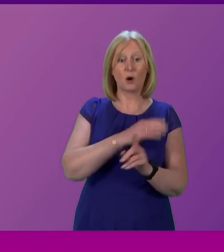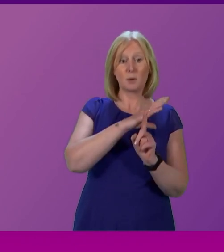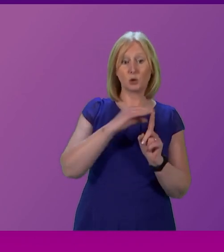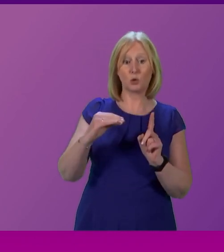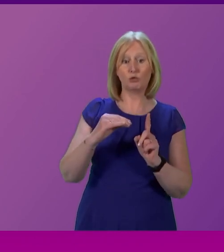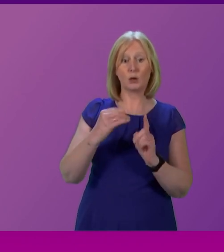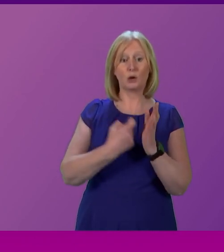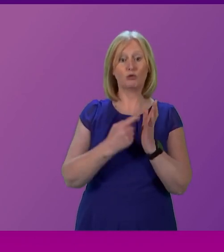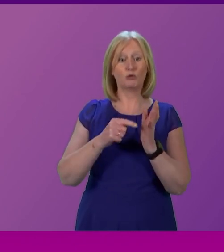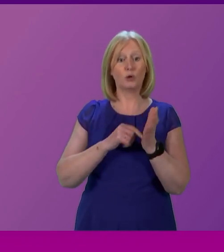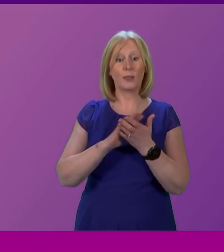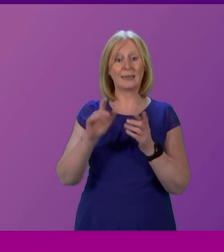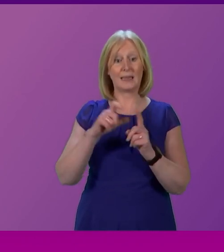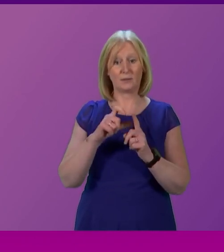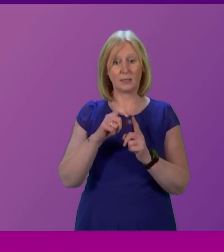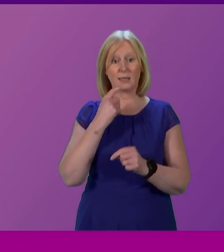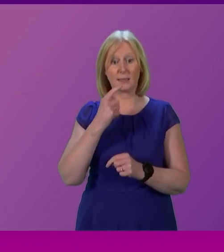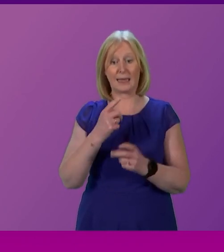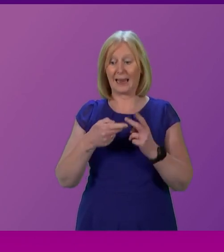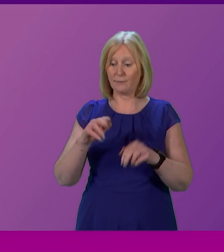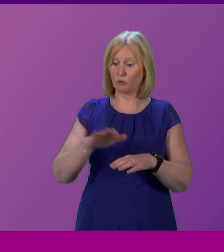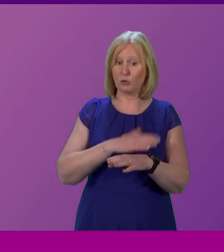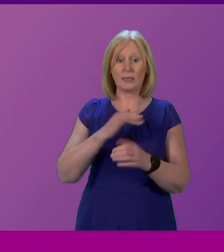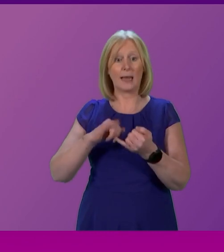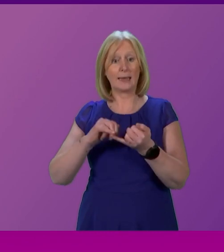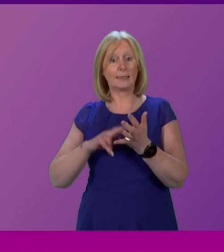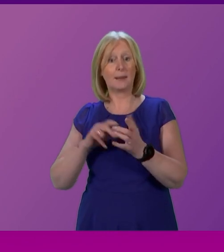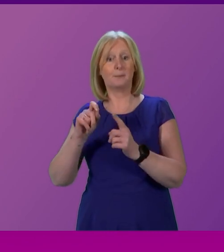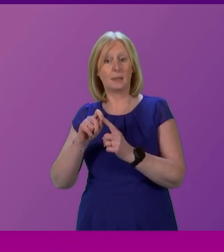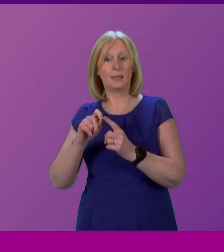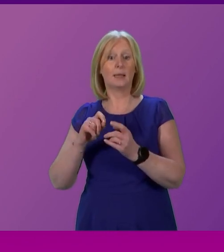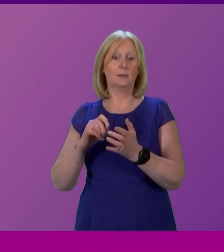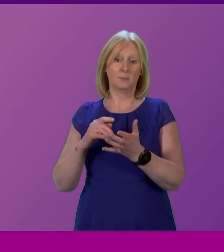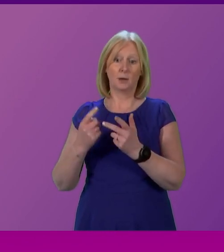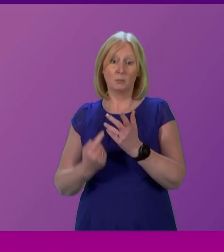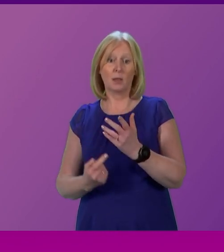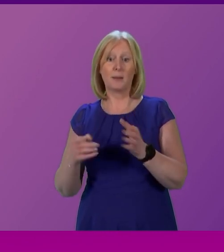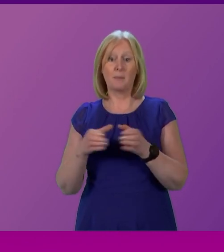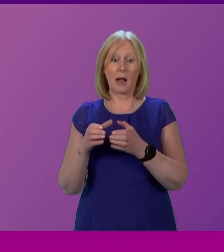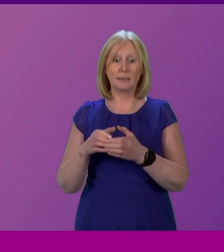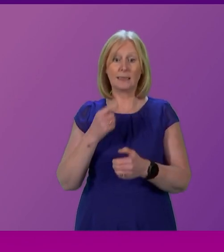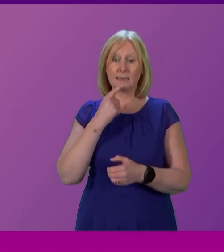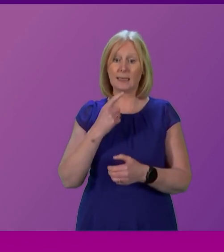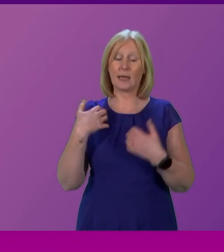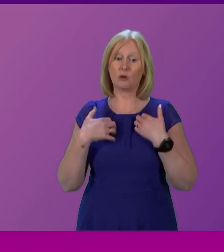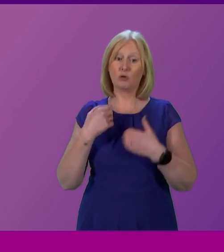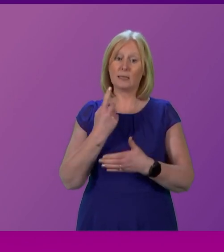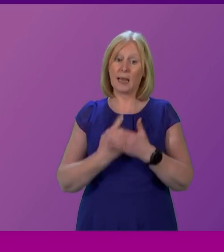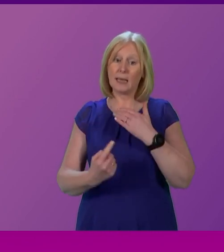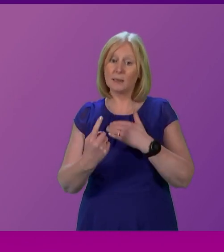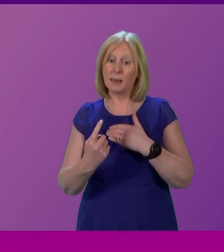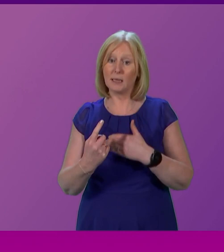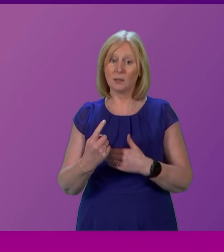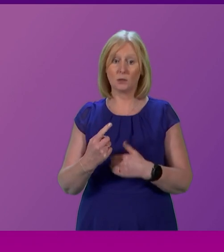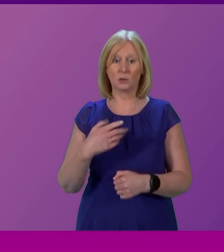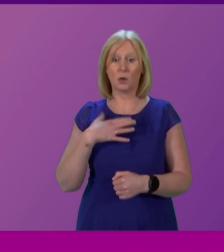Davidson was even clearer. She said, if the Greens and the SNP and the SSP or any of the other parties have declared an interest in independence, get over the line